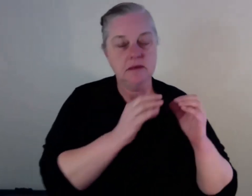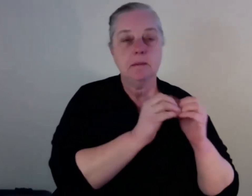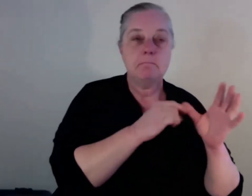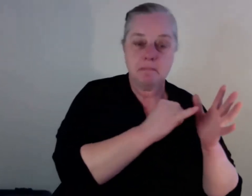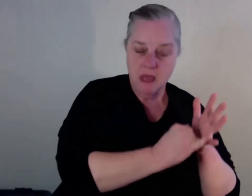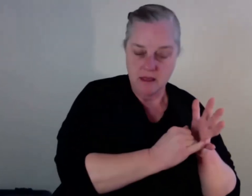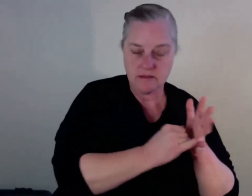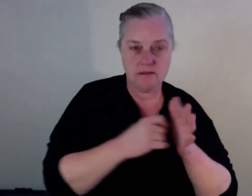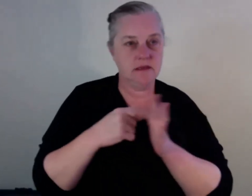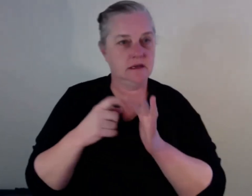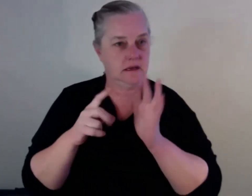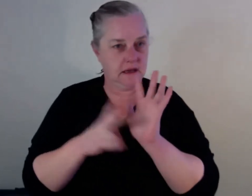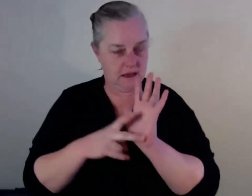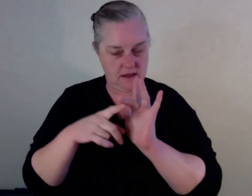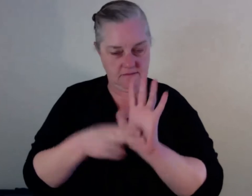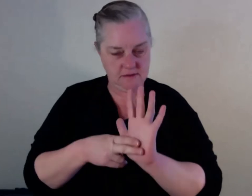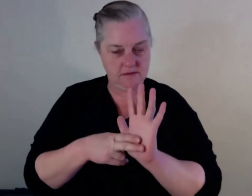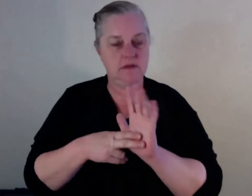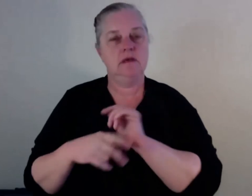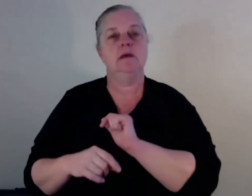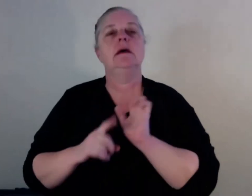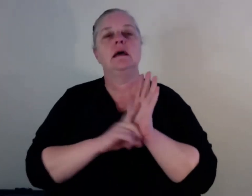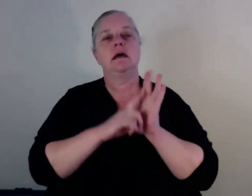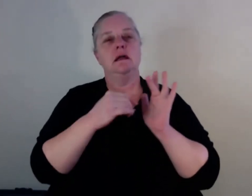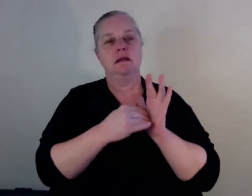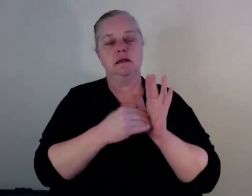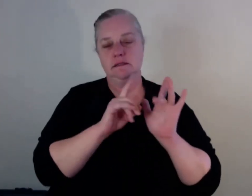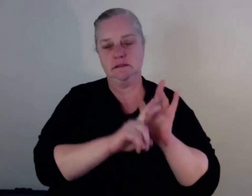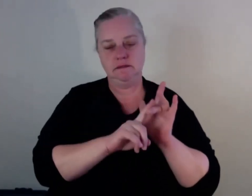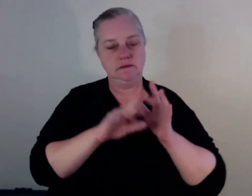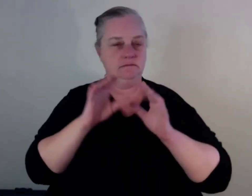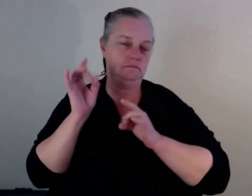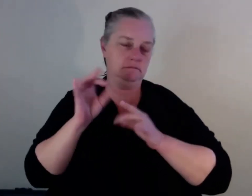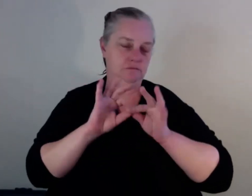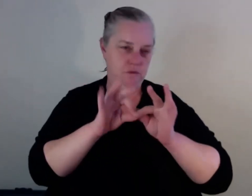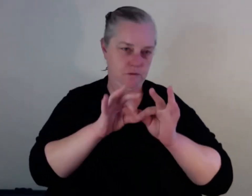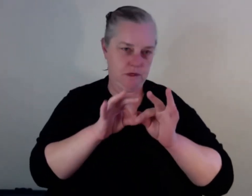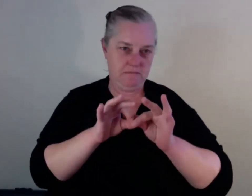who's doing the Auslan interpreting. So Gail, if we'd like to start with you in terms of introductions.